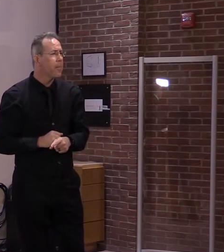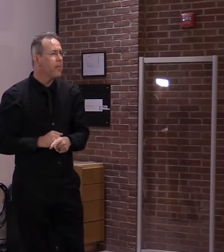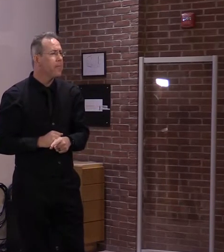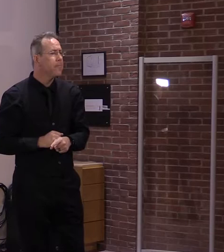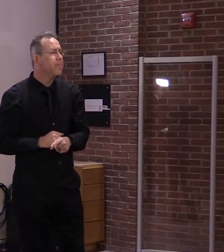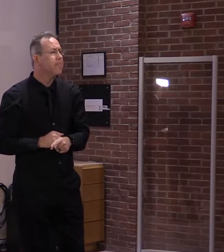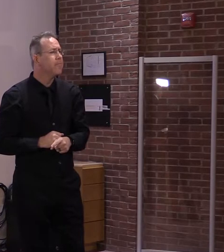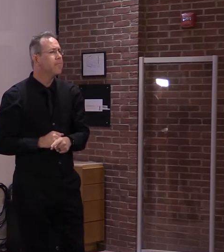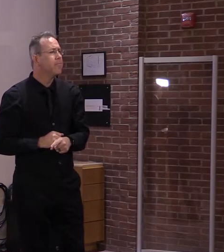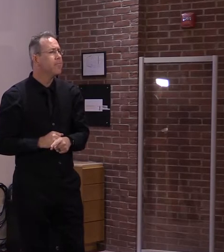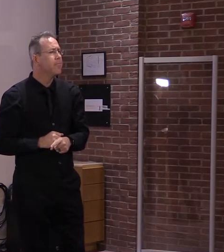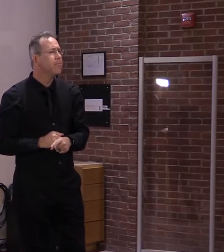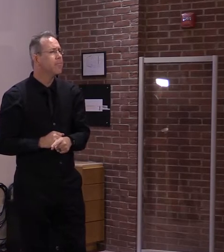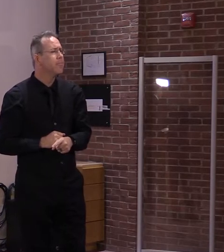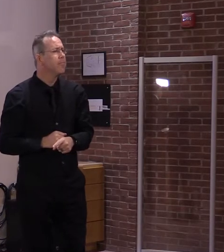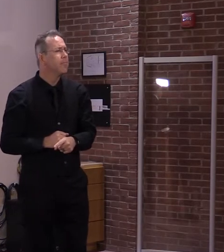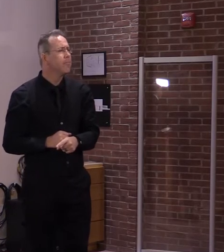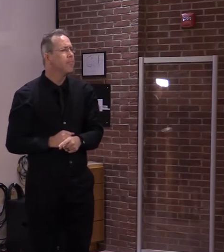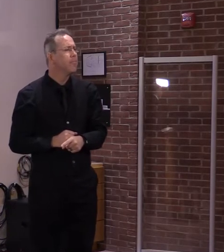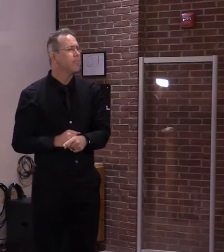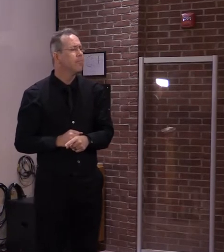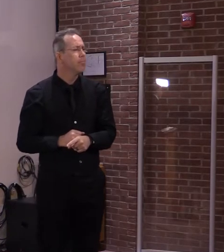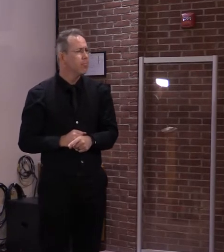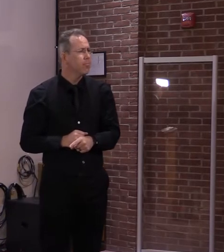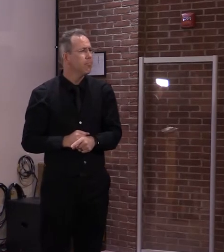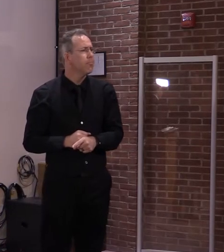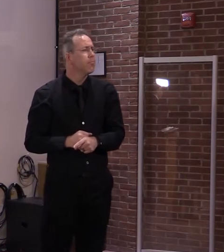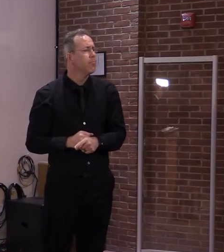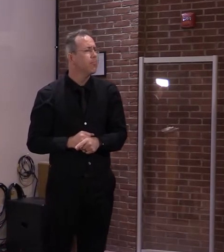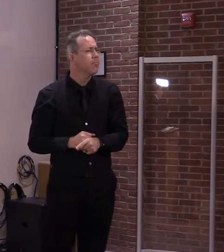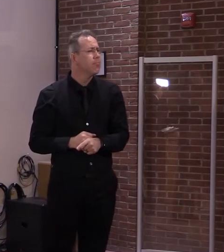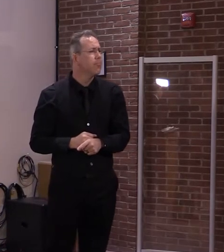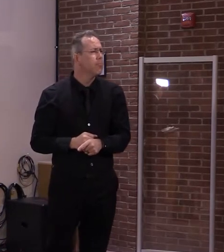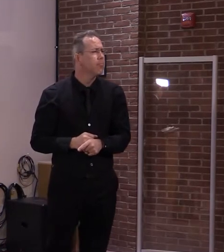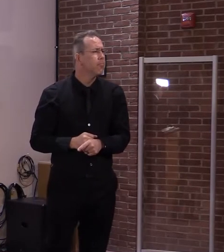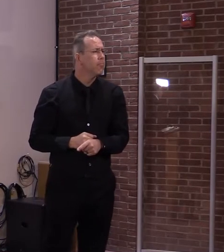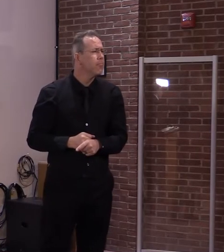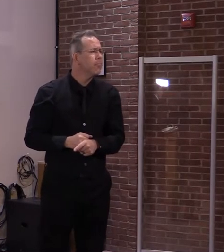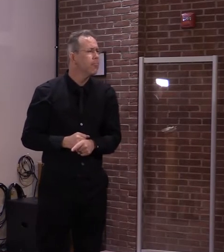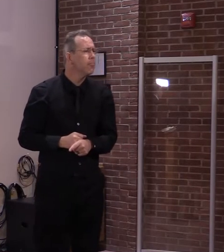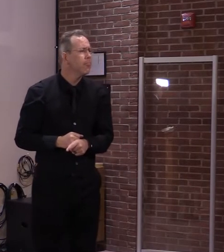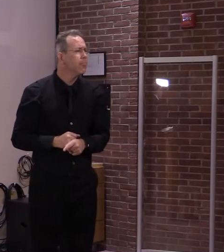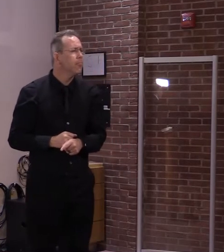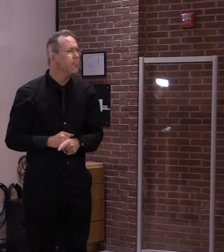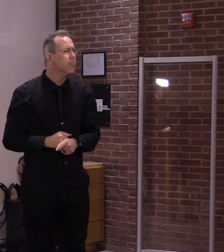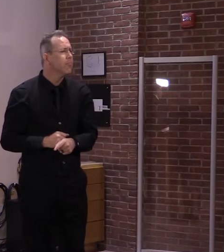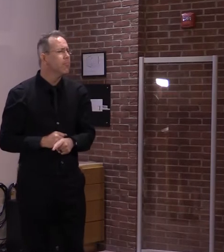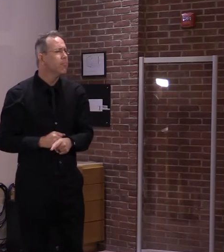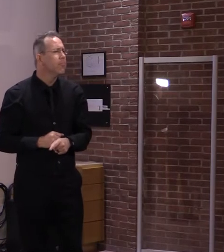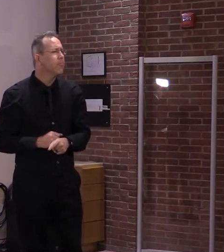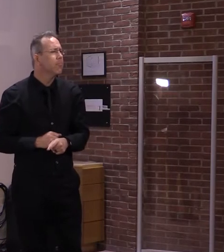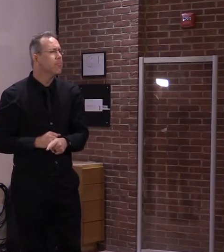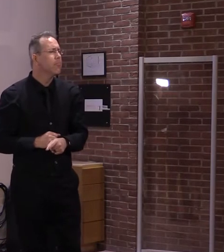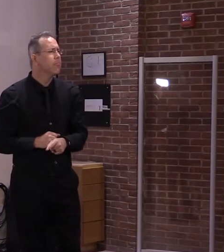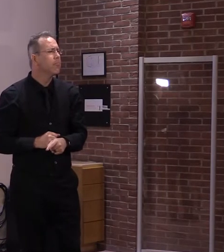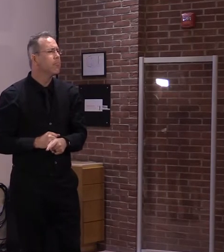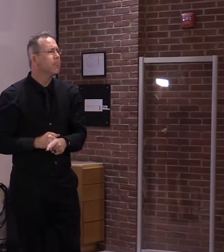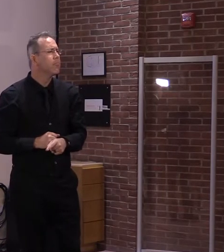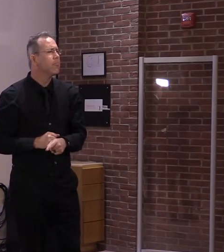last question. It's kind of ironic because I was going to ask you last Friday about an update on the gag order that